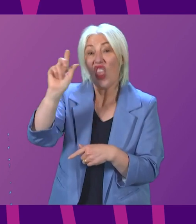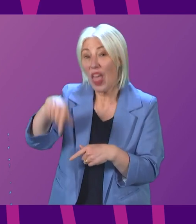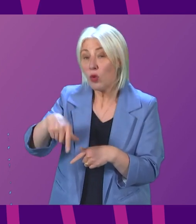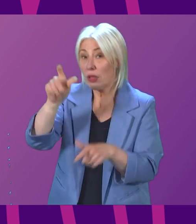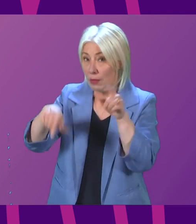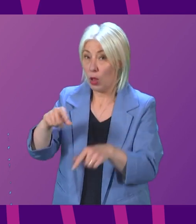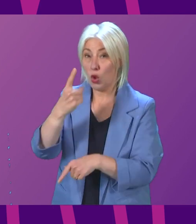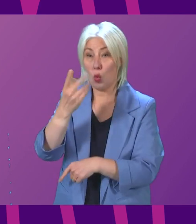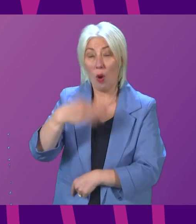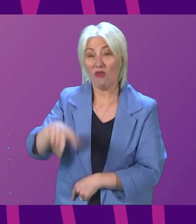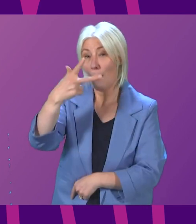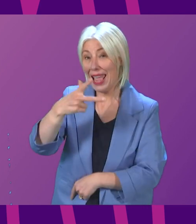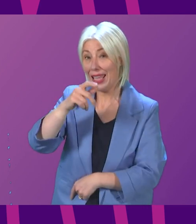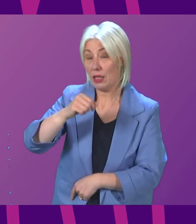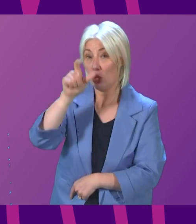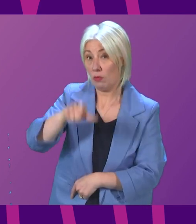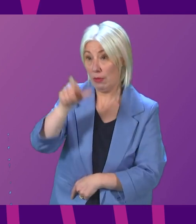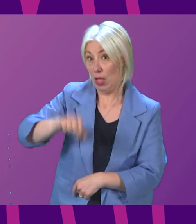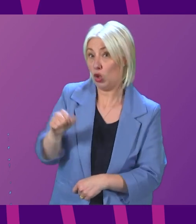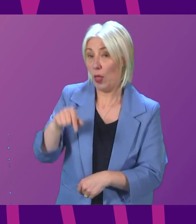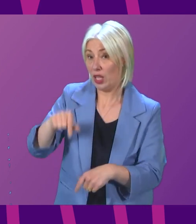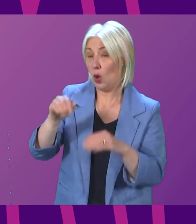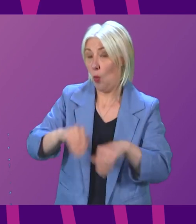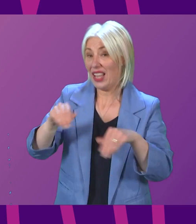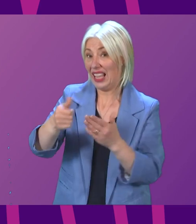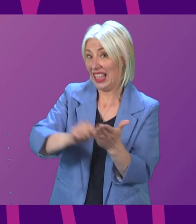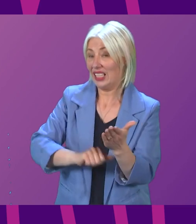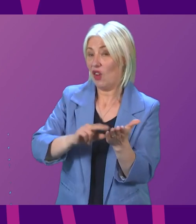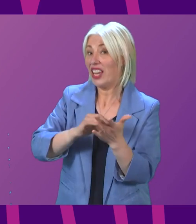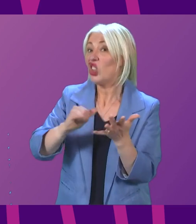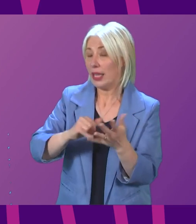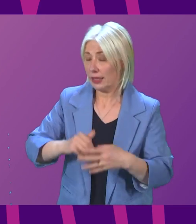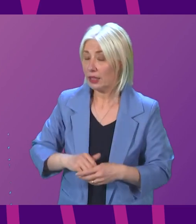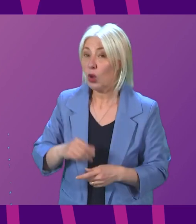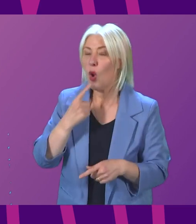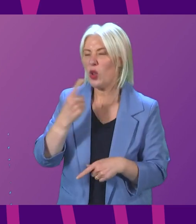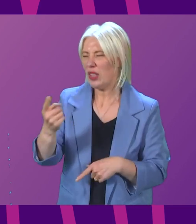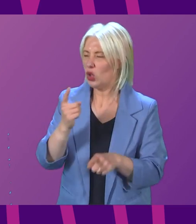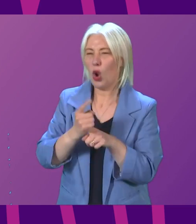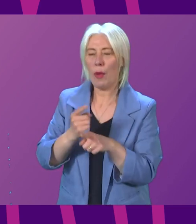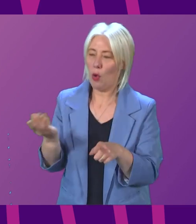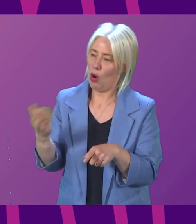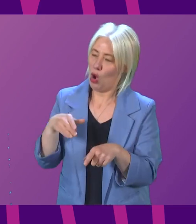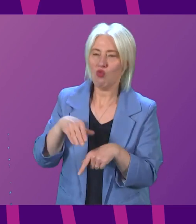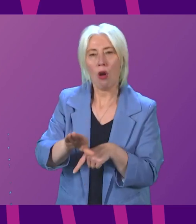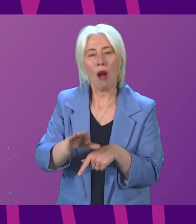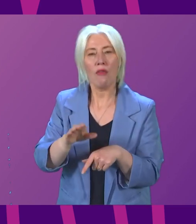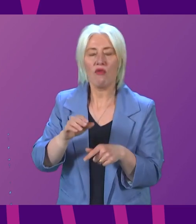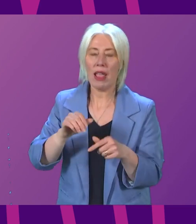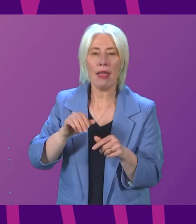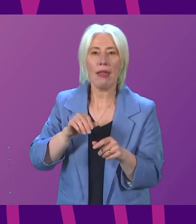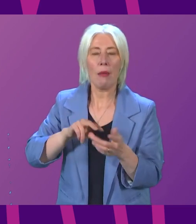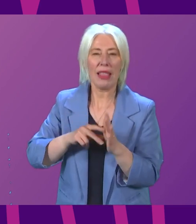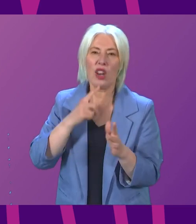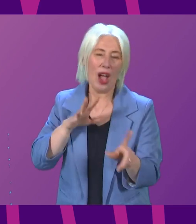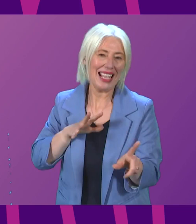one in eight Scots on an NHS waiting list. And the First Minister references the recovery plan or catch-up plan. Surely catch-up